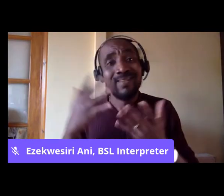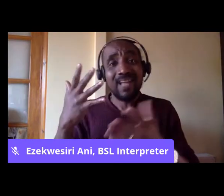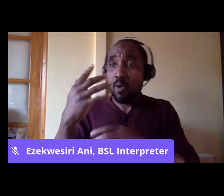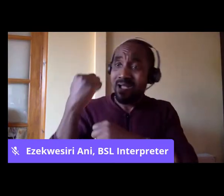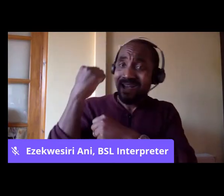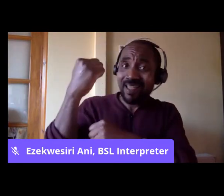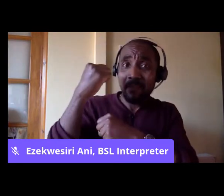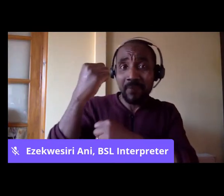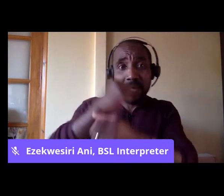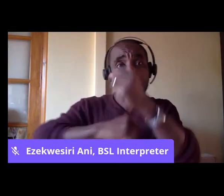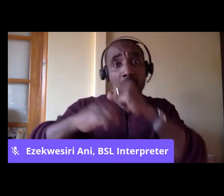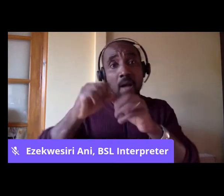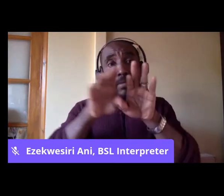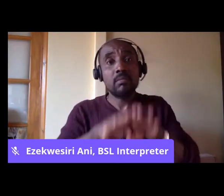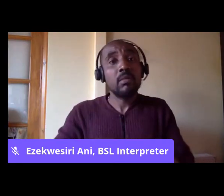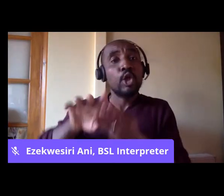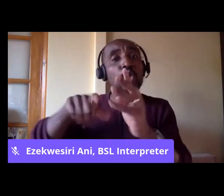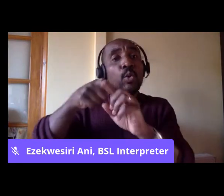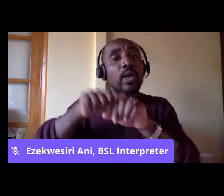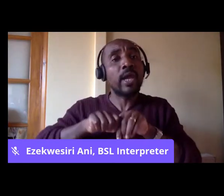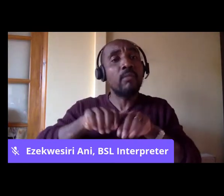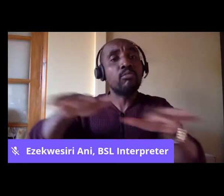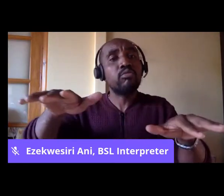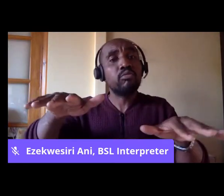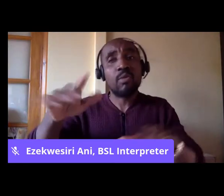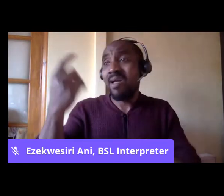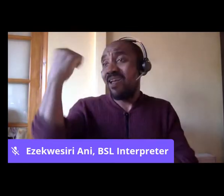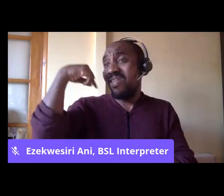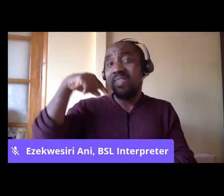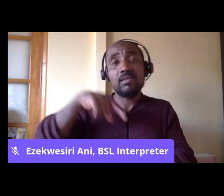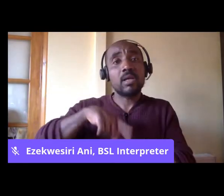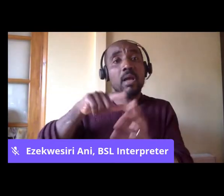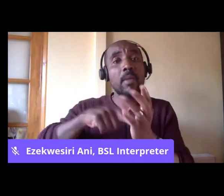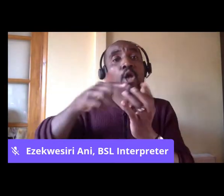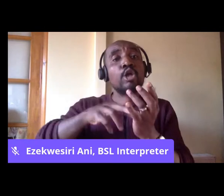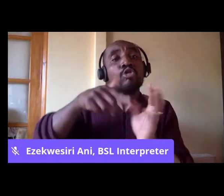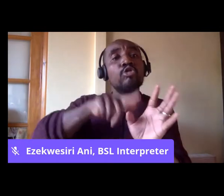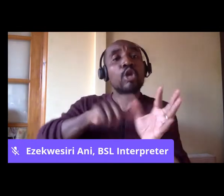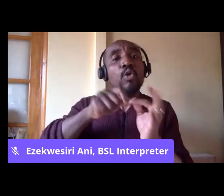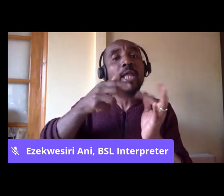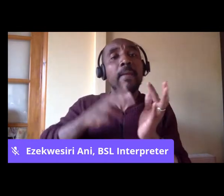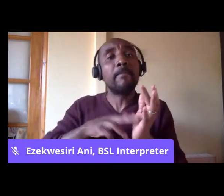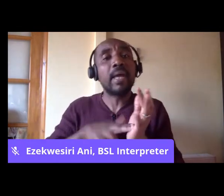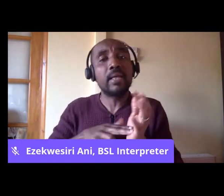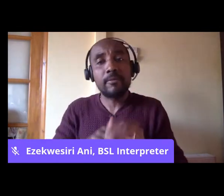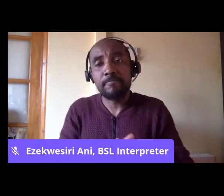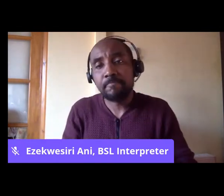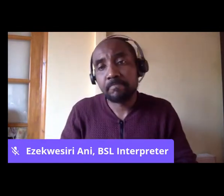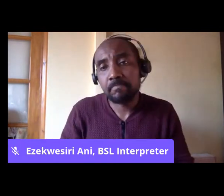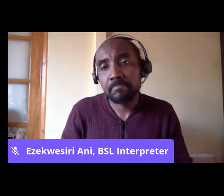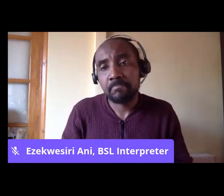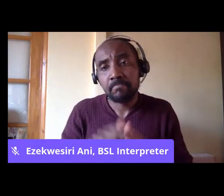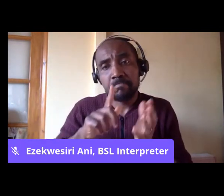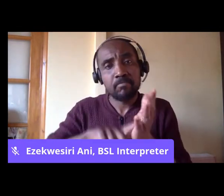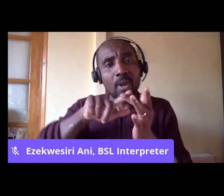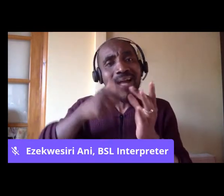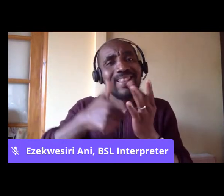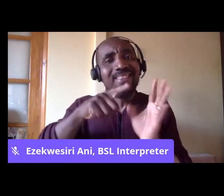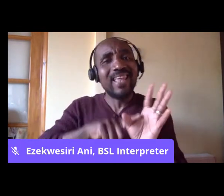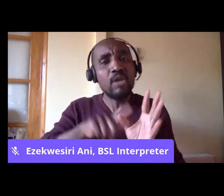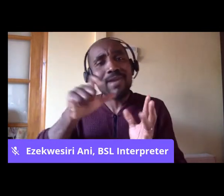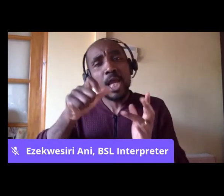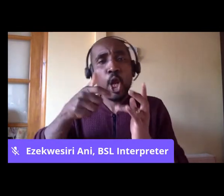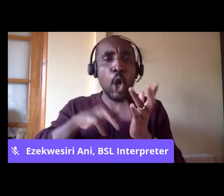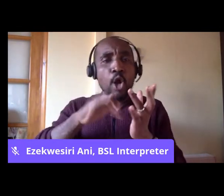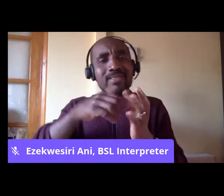at the time, Tony Benn and Sir Leary Constantine, the cricketer, who was also a